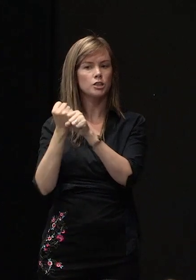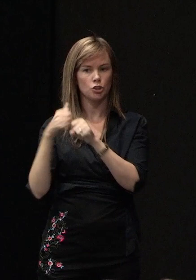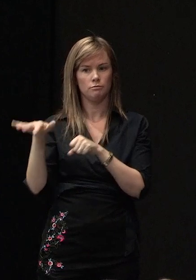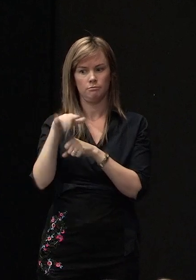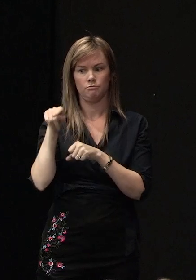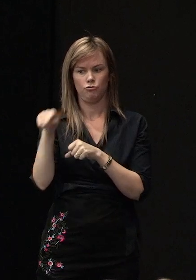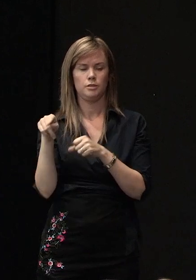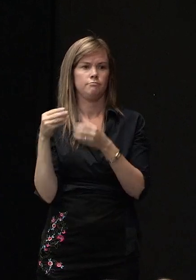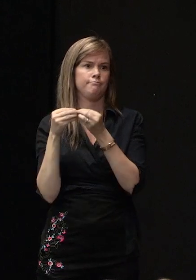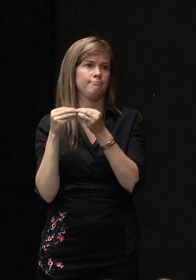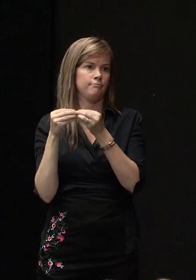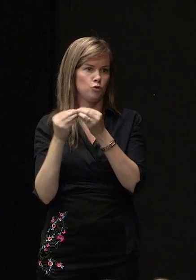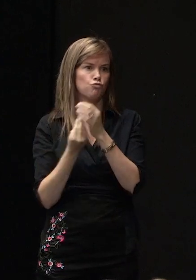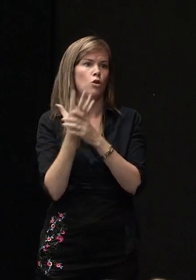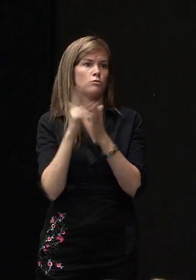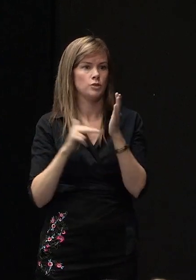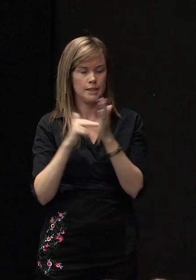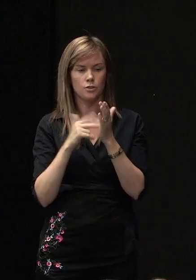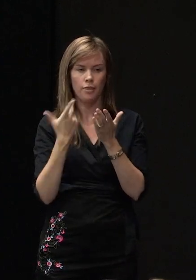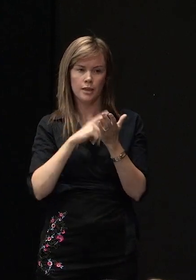areas that MBIE is involved in.